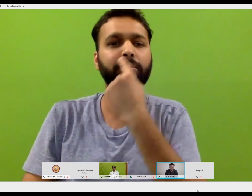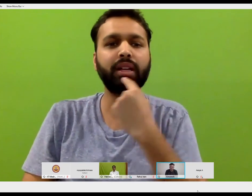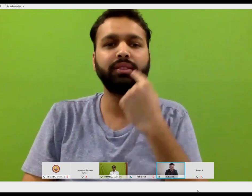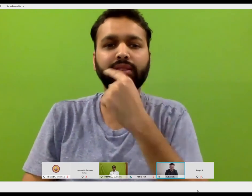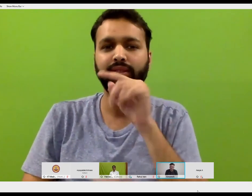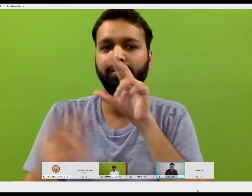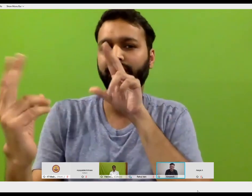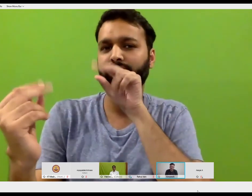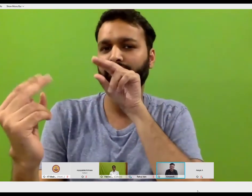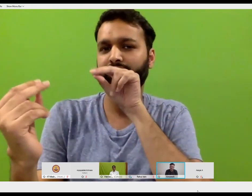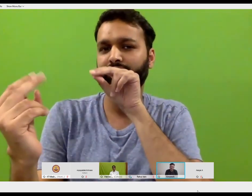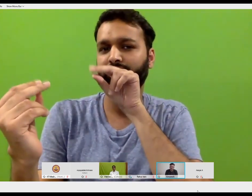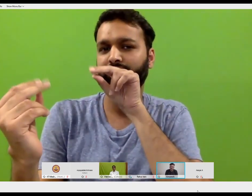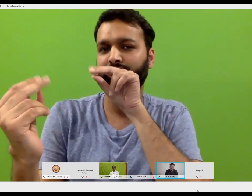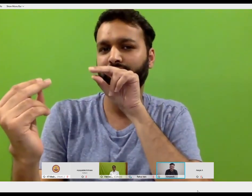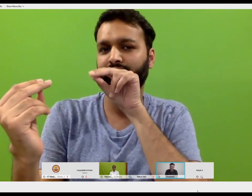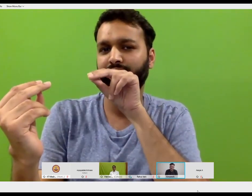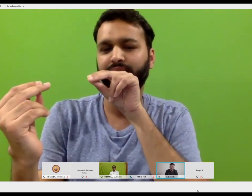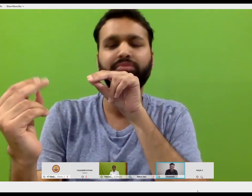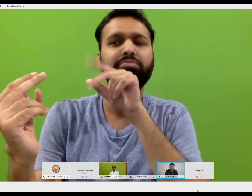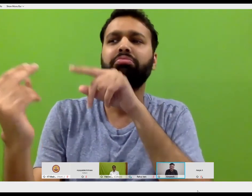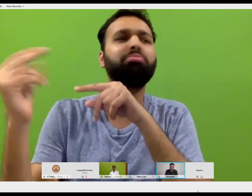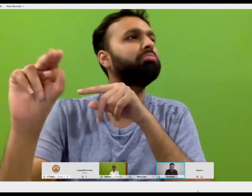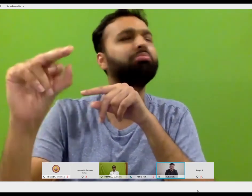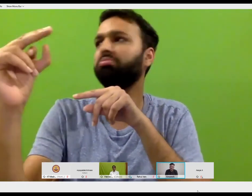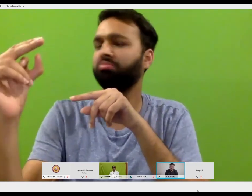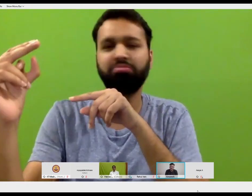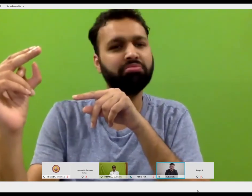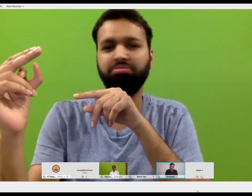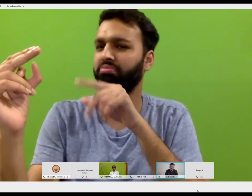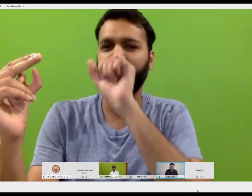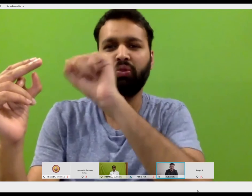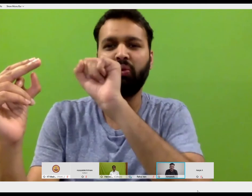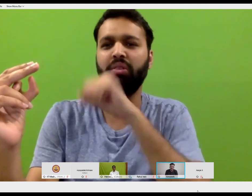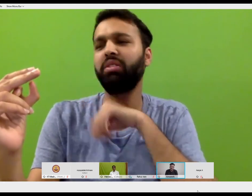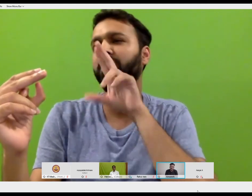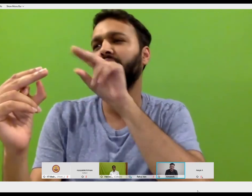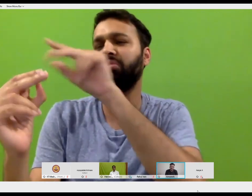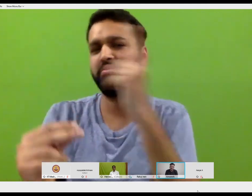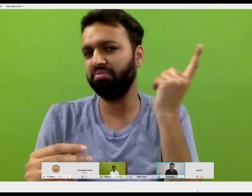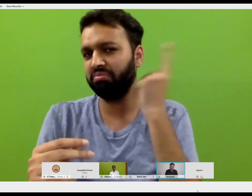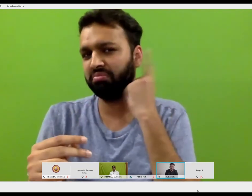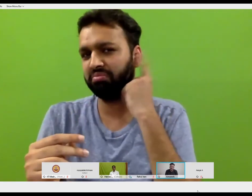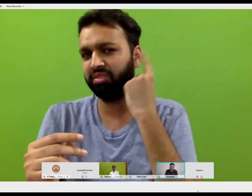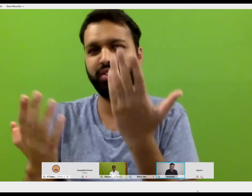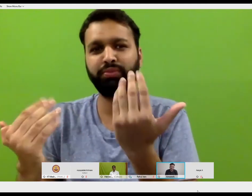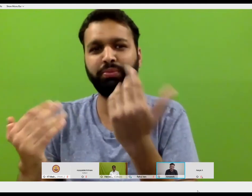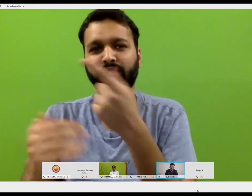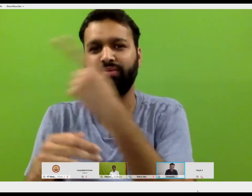different. For example, hearing people, they need not look at each other, but they